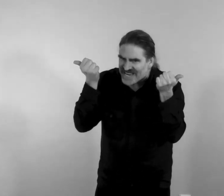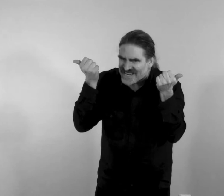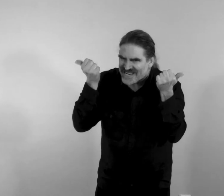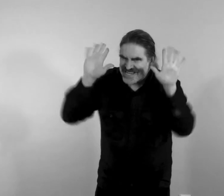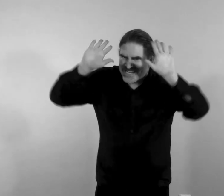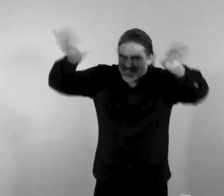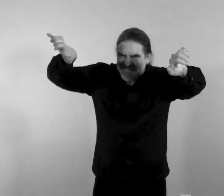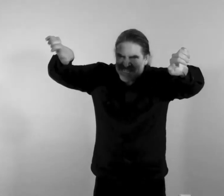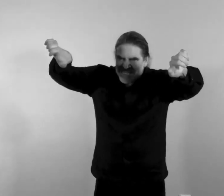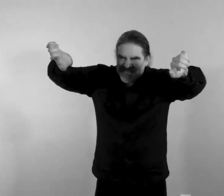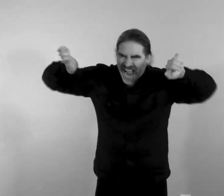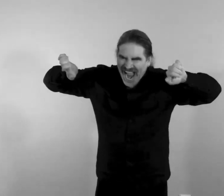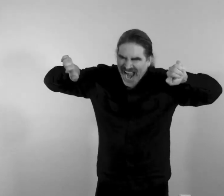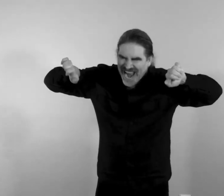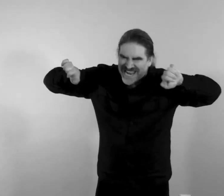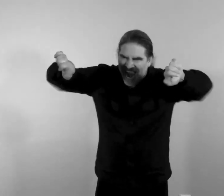you chin you go